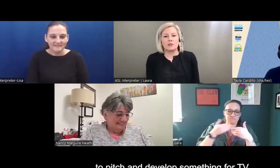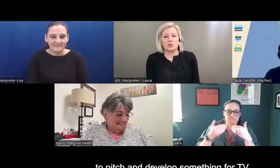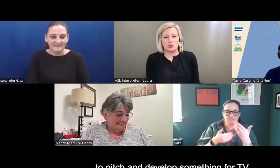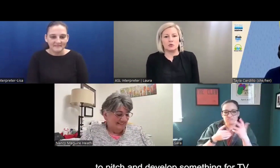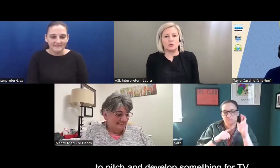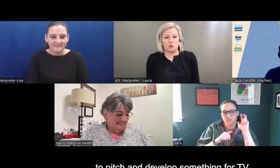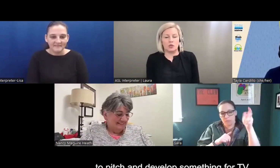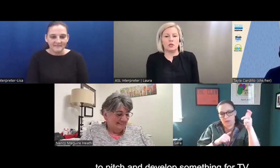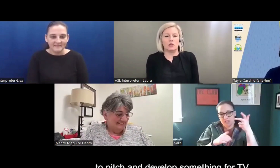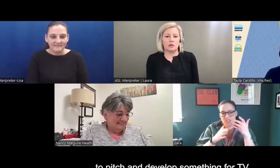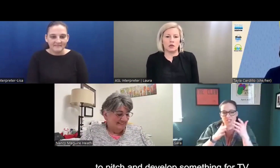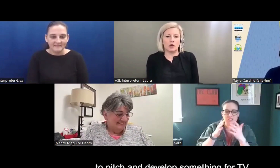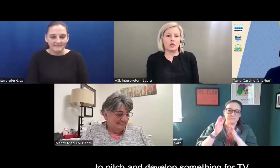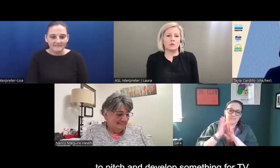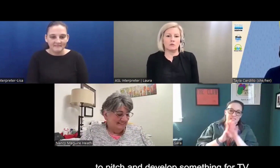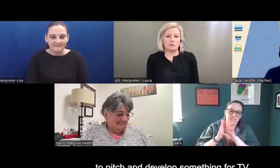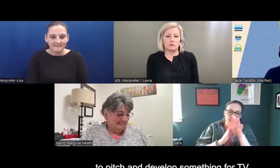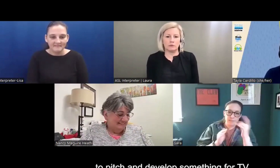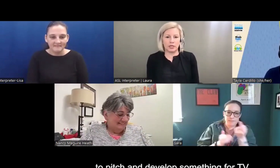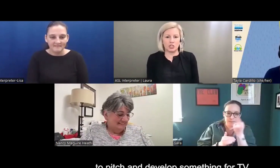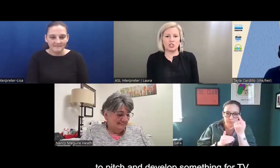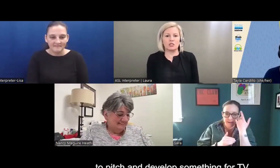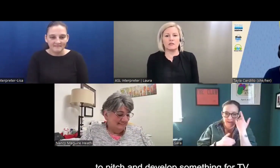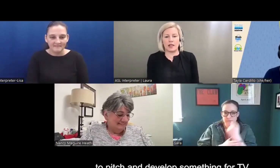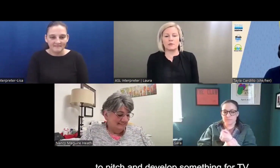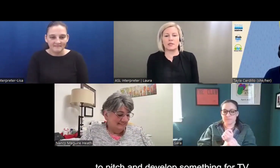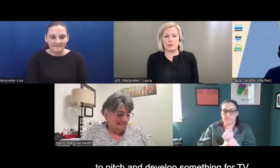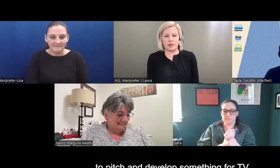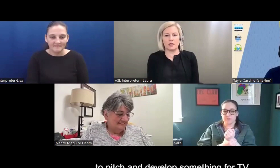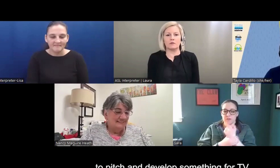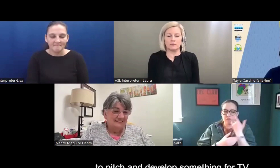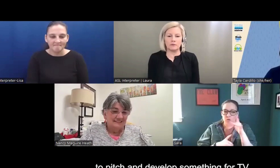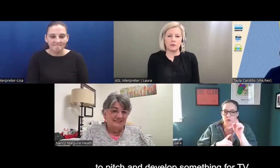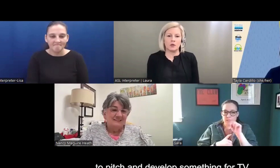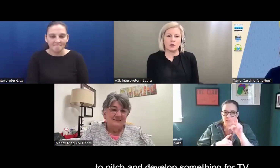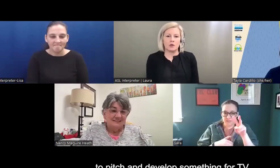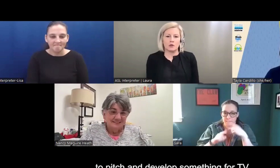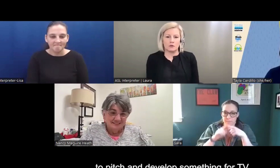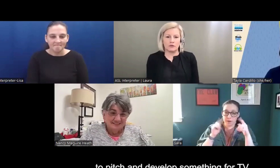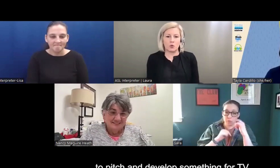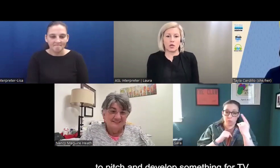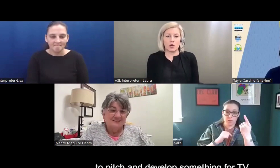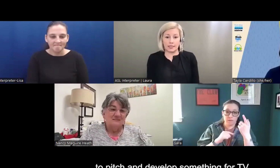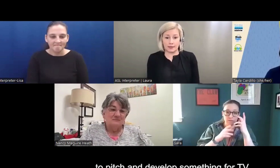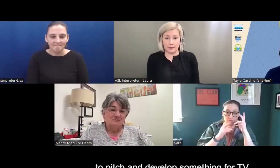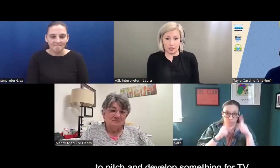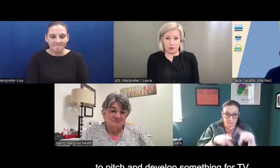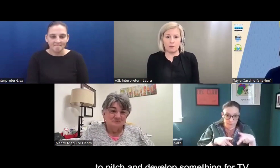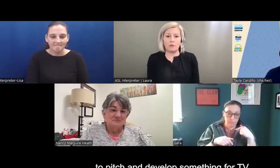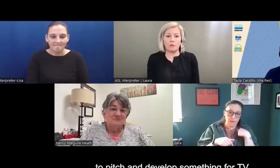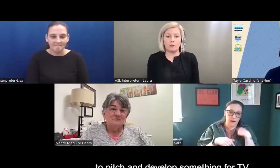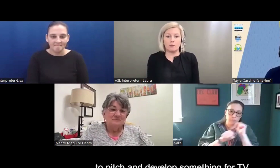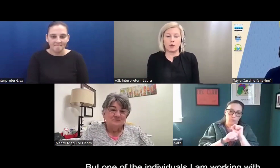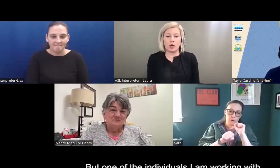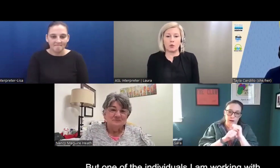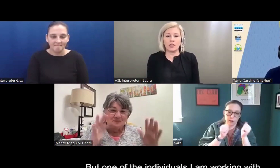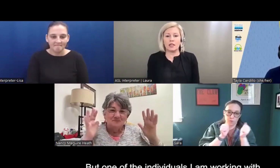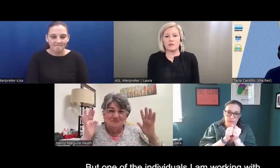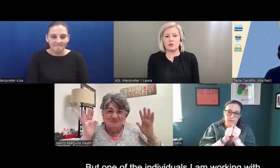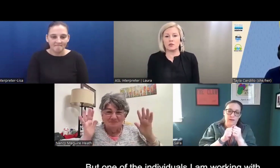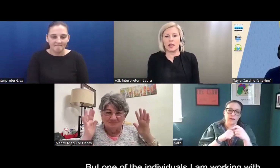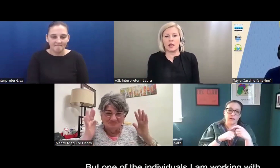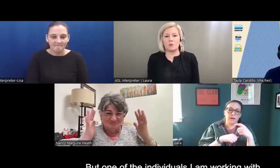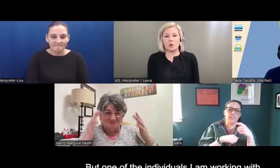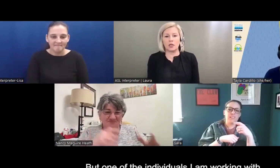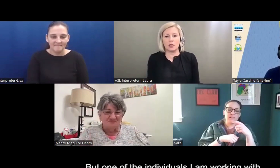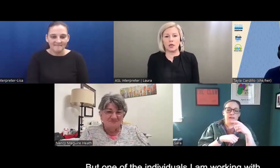trying to, um, pitch and develop something for TV. But one of the